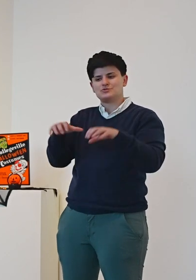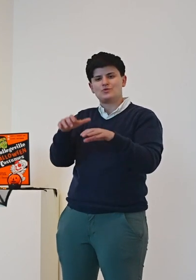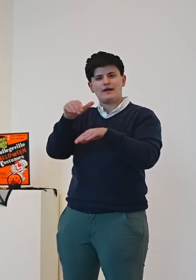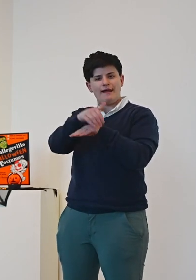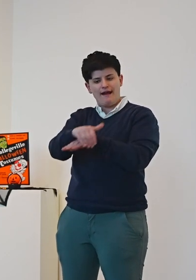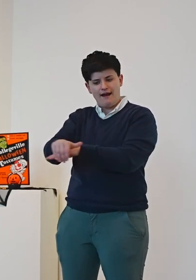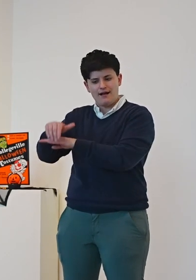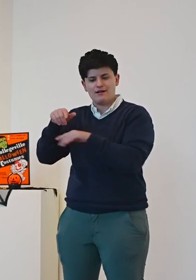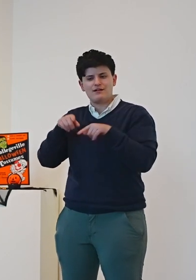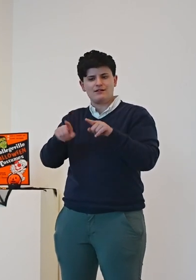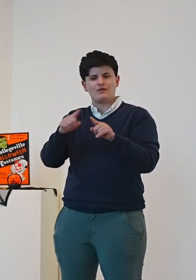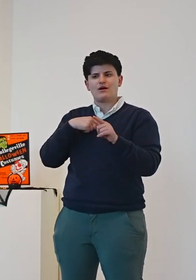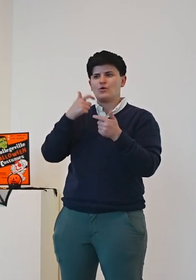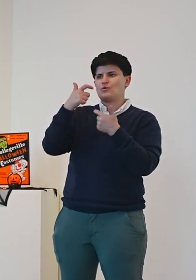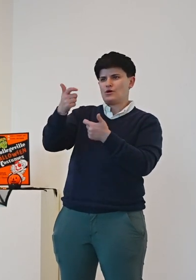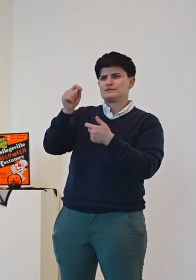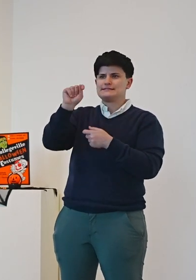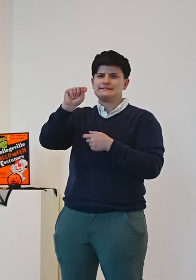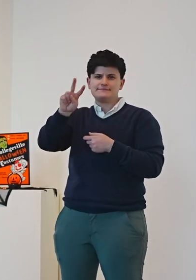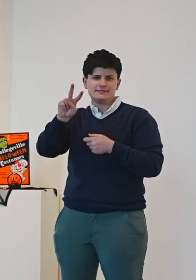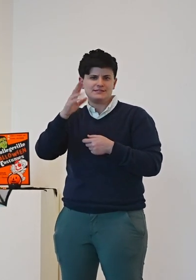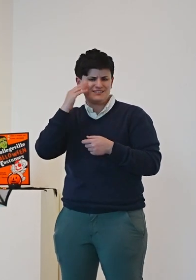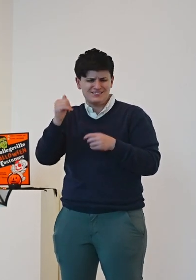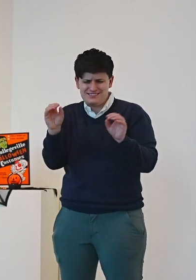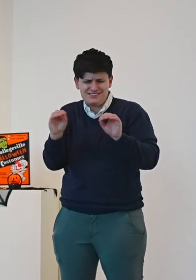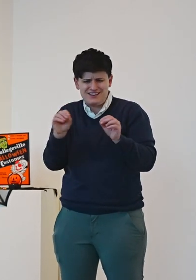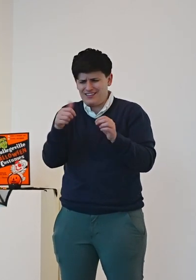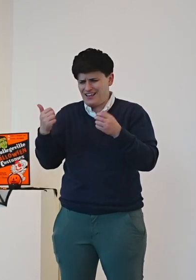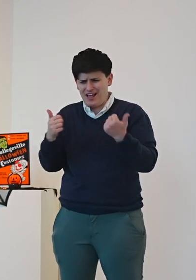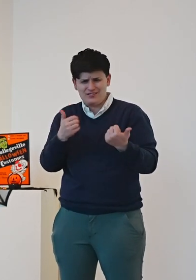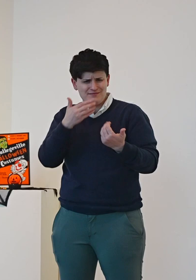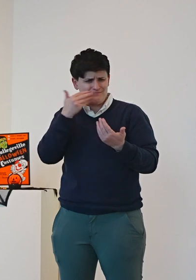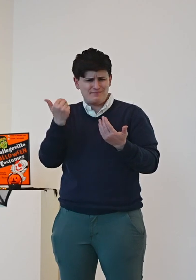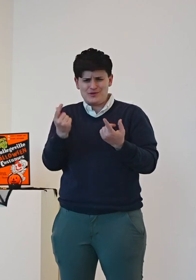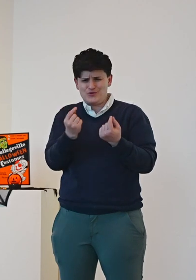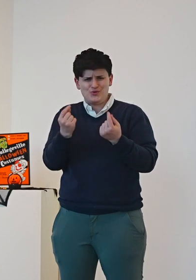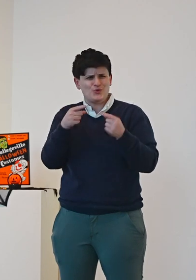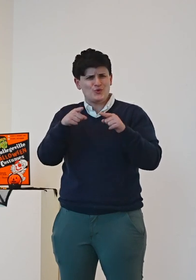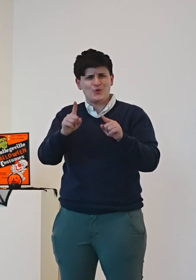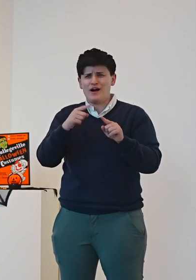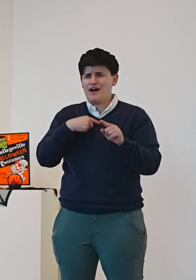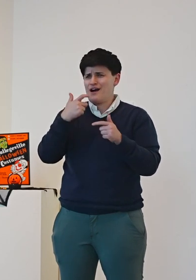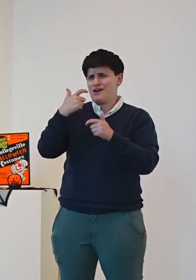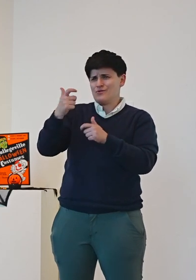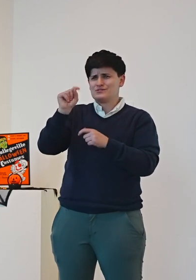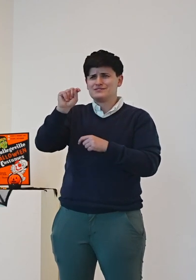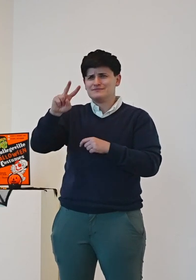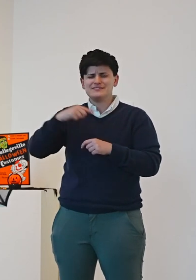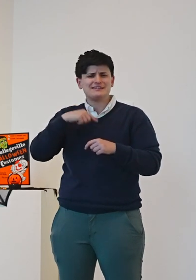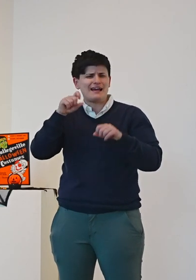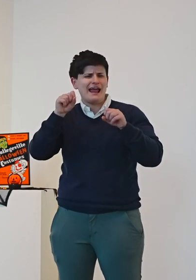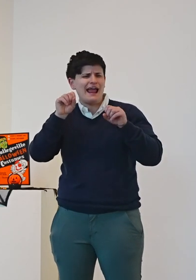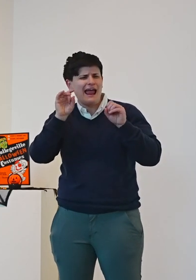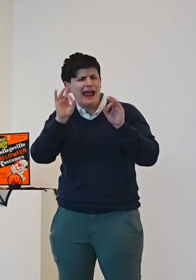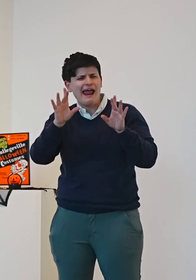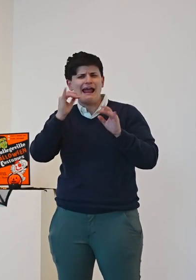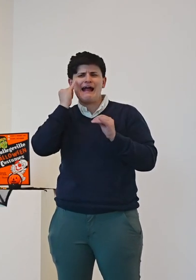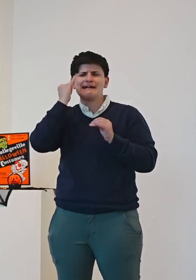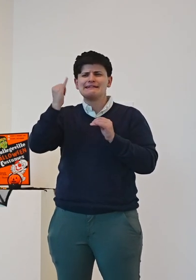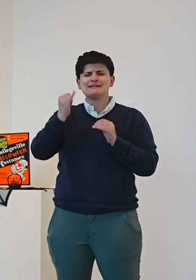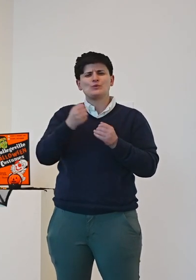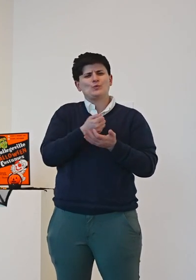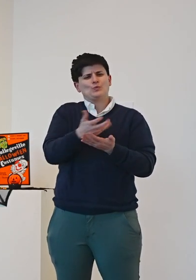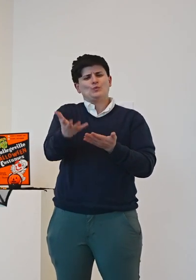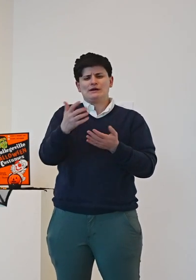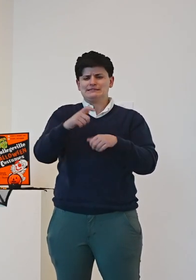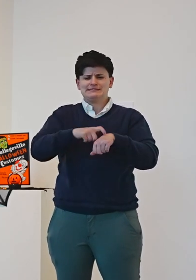because you know there's nothing else to do while you're watching tv and I just hate to waste all that time so I'll just sit